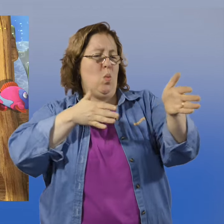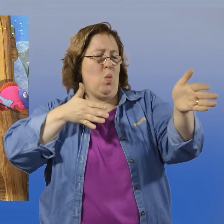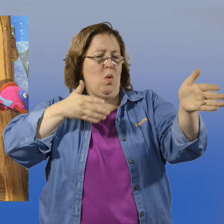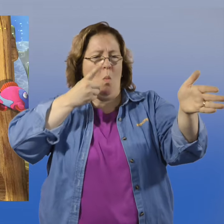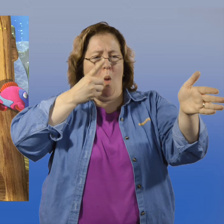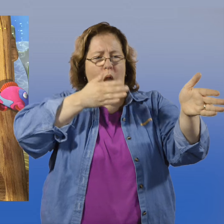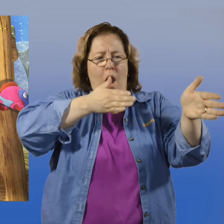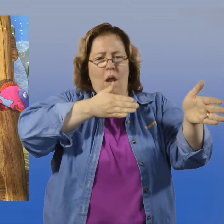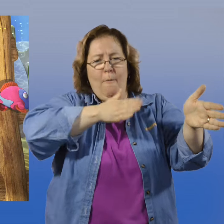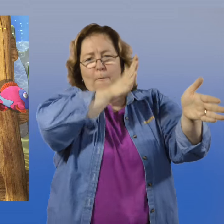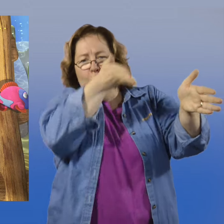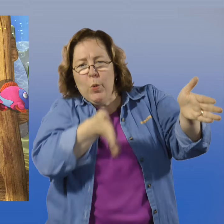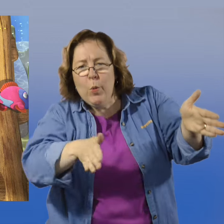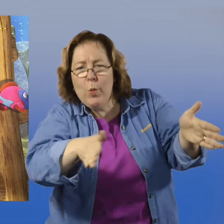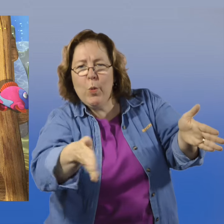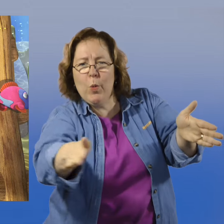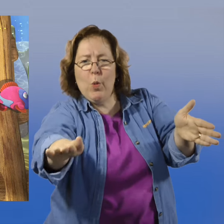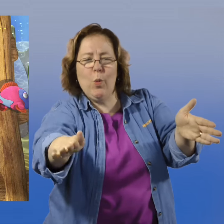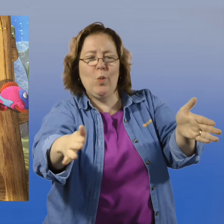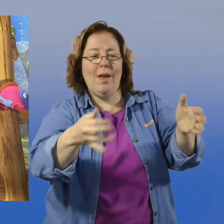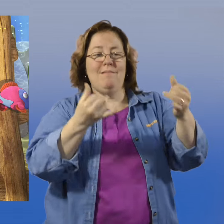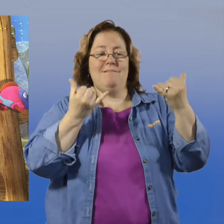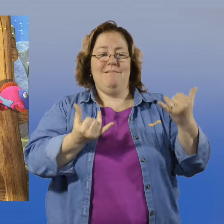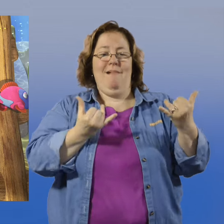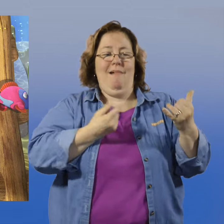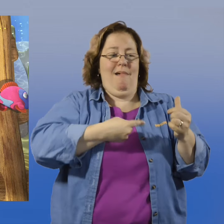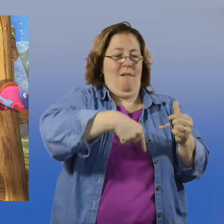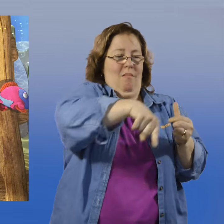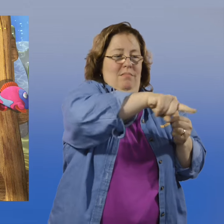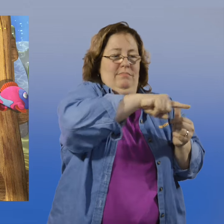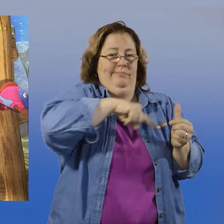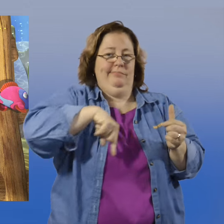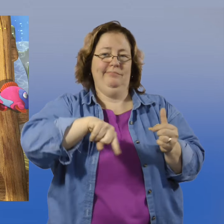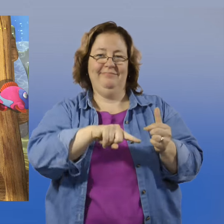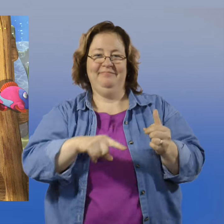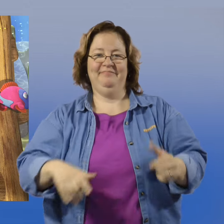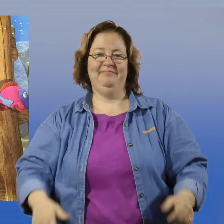One goes in and now there are